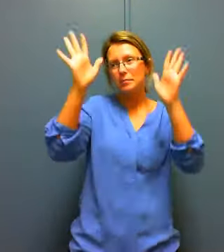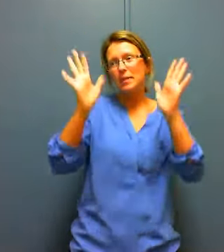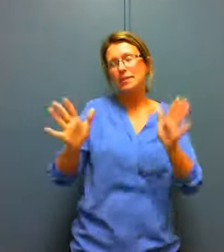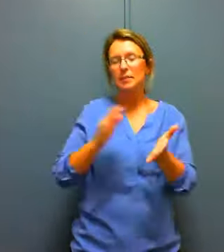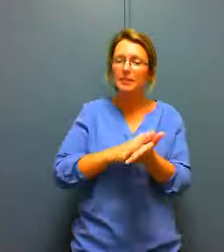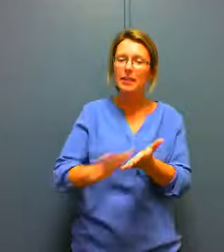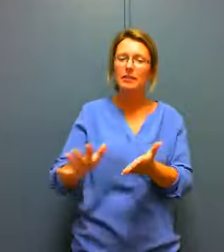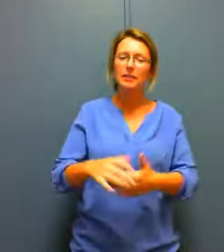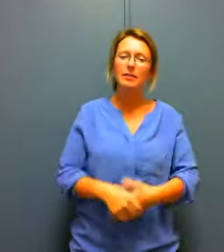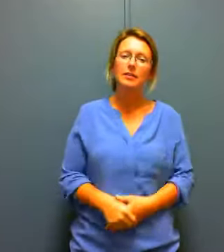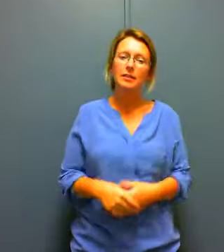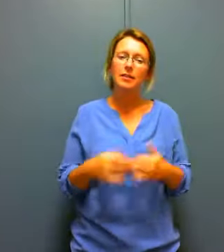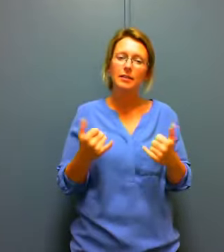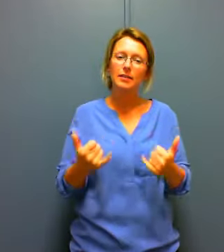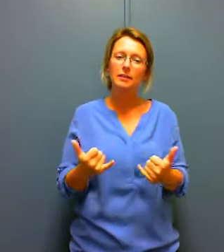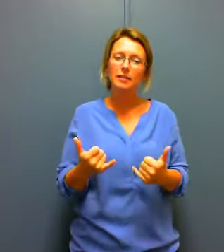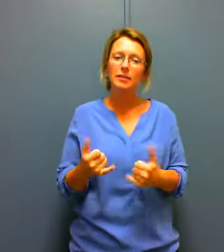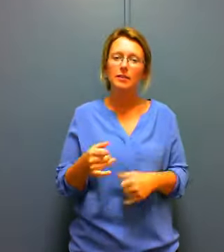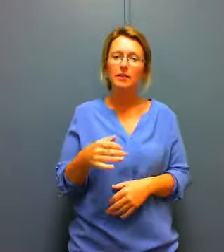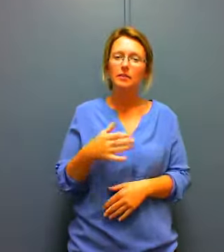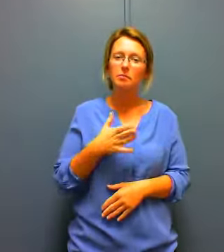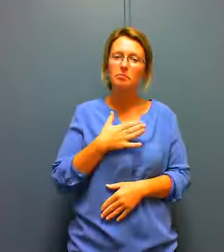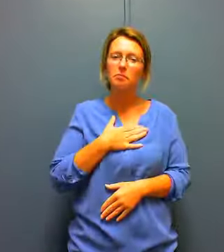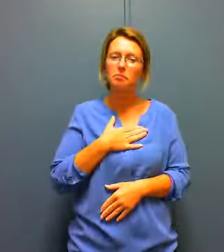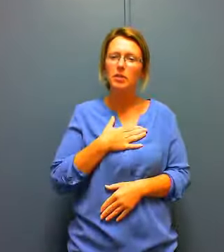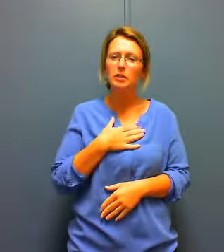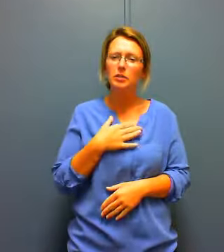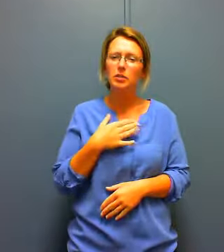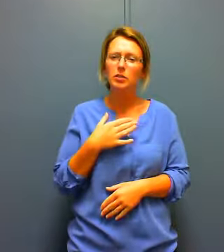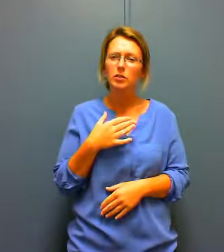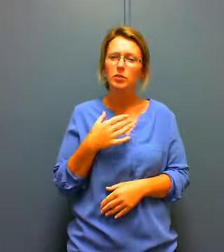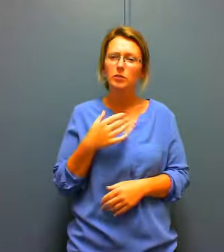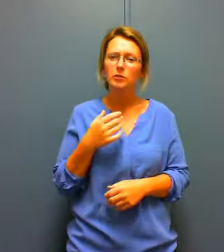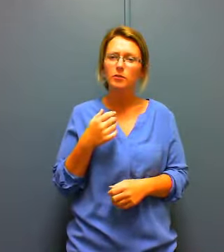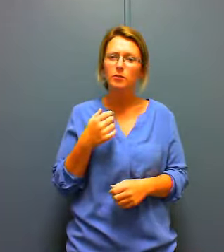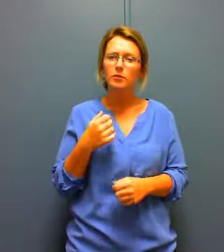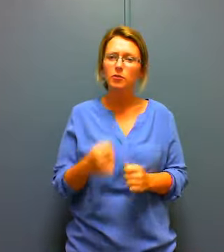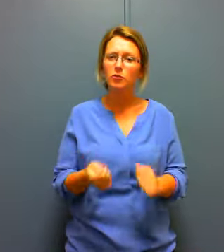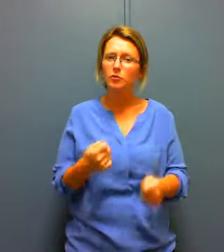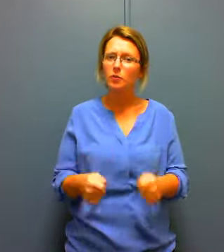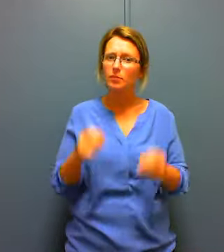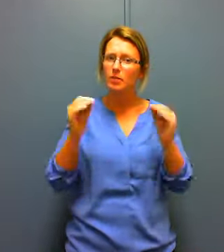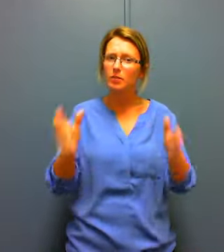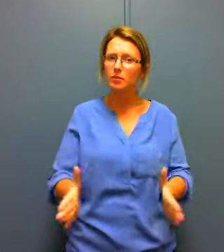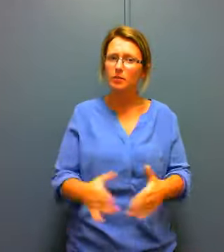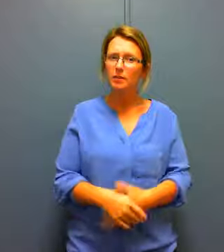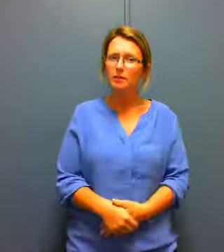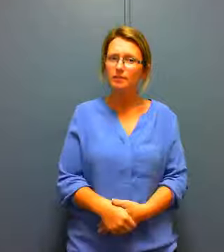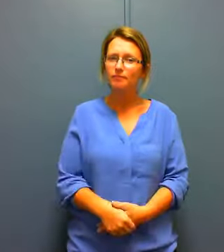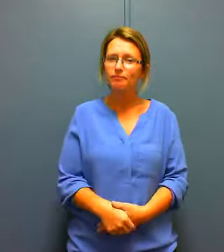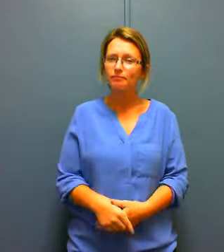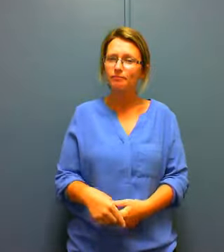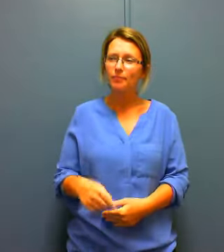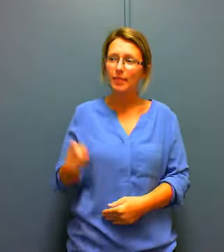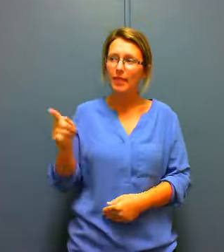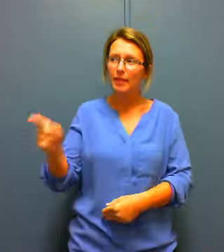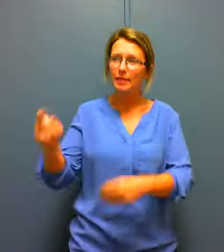now he's like my drone teacher he he taught me a lot of things I learned so much from your dad